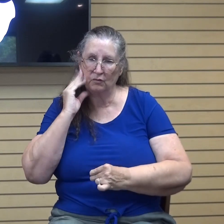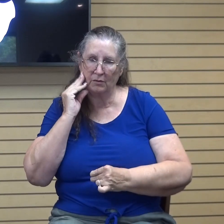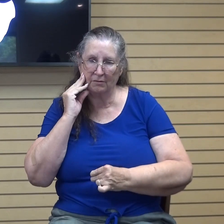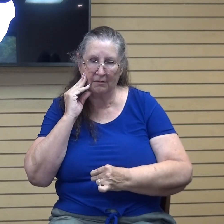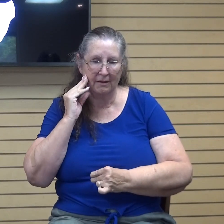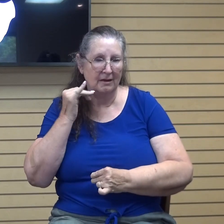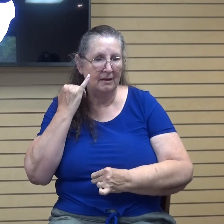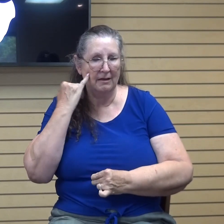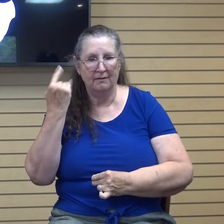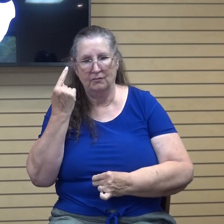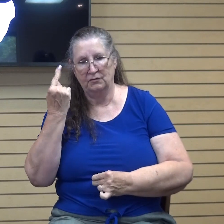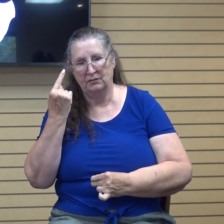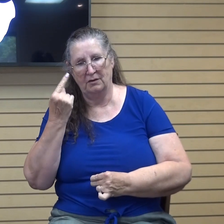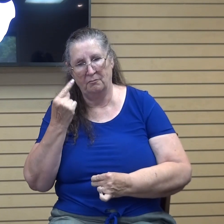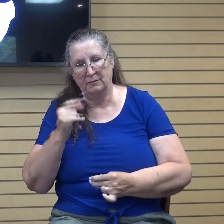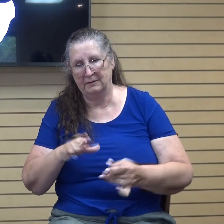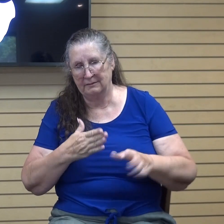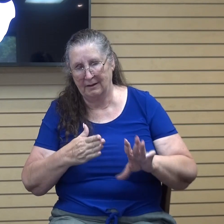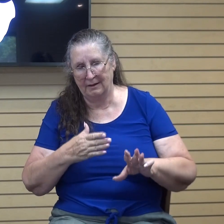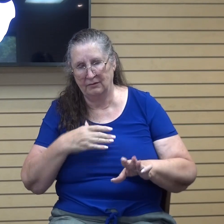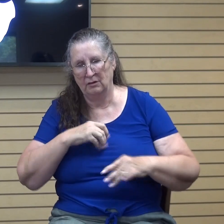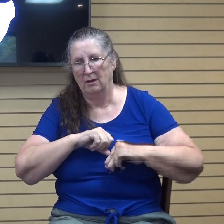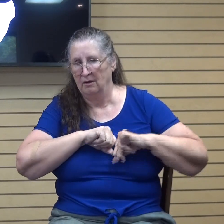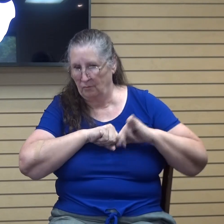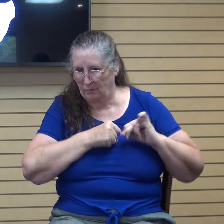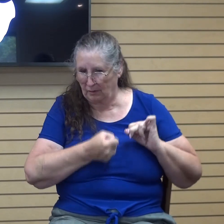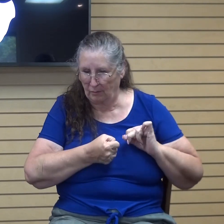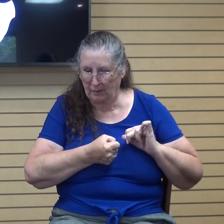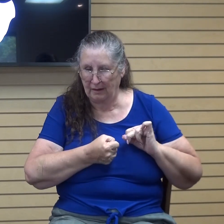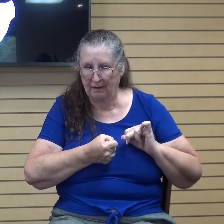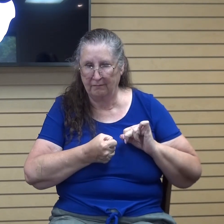yes, we grieve. Yes, we may not get over it. We get through it.